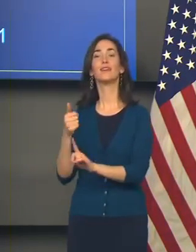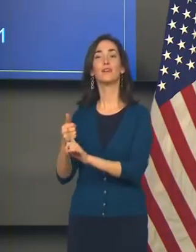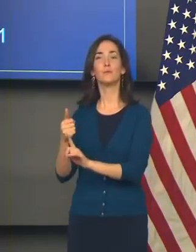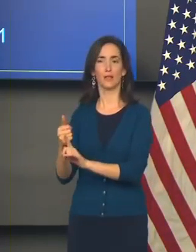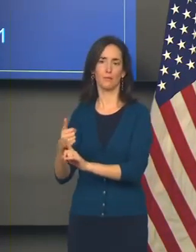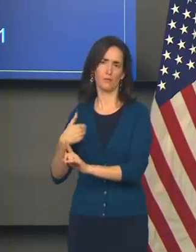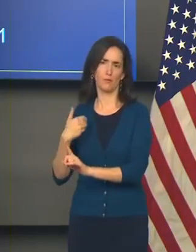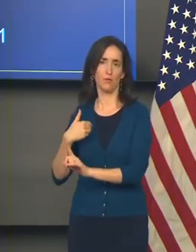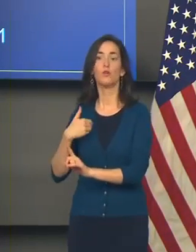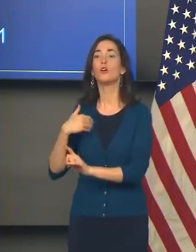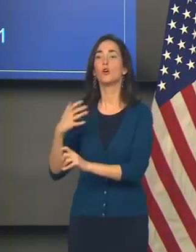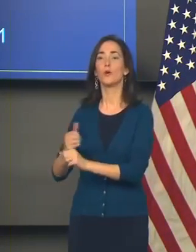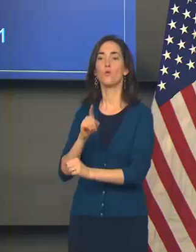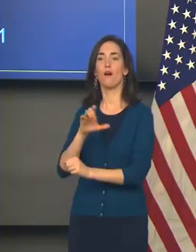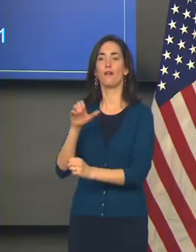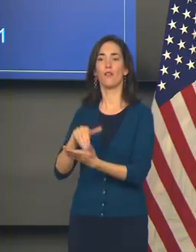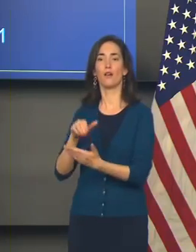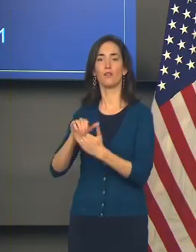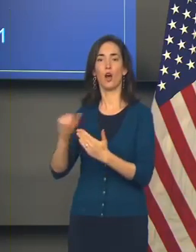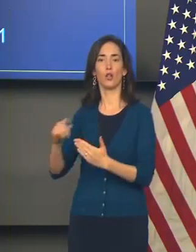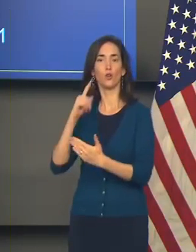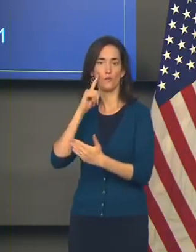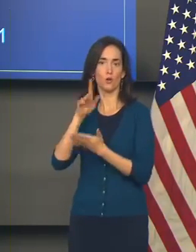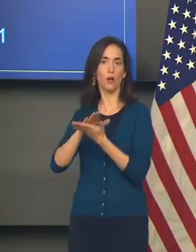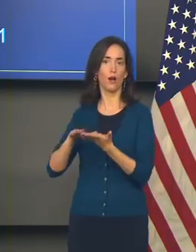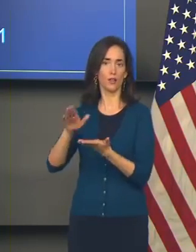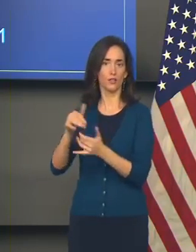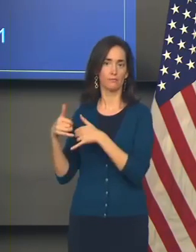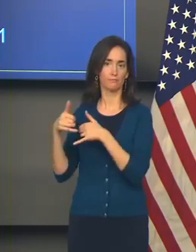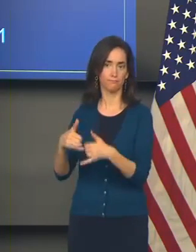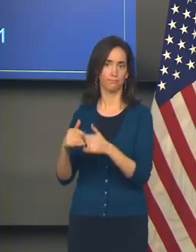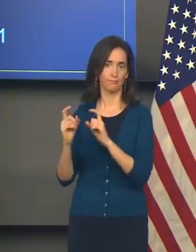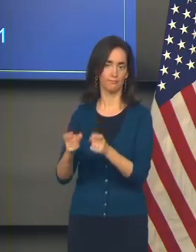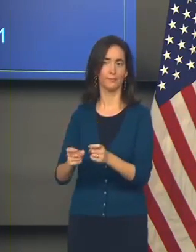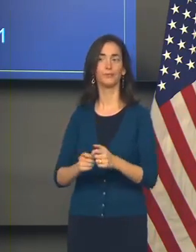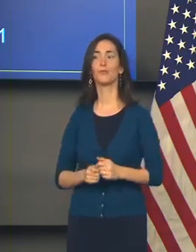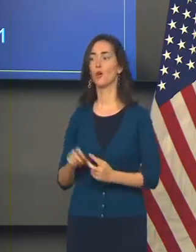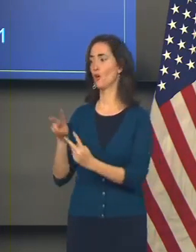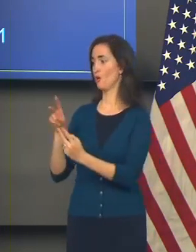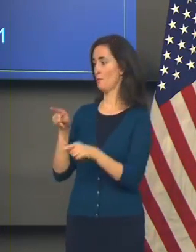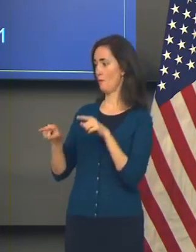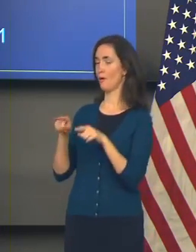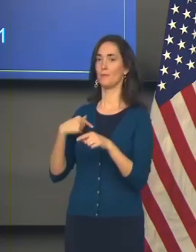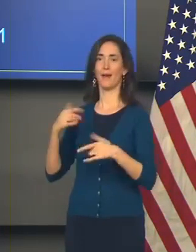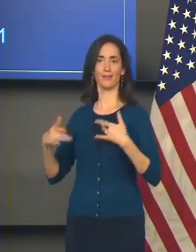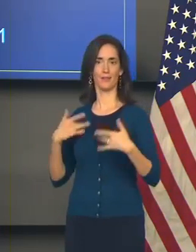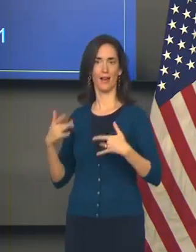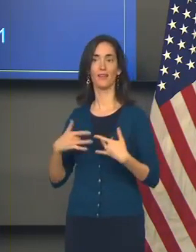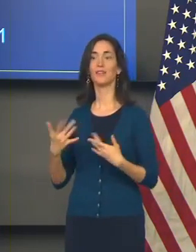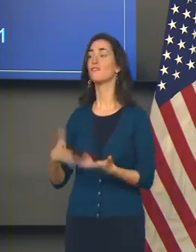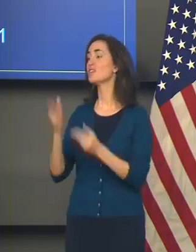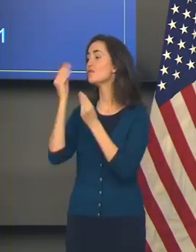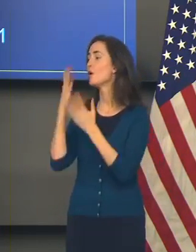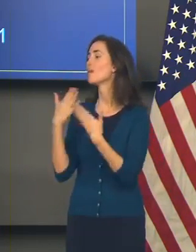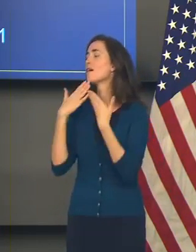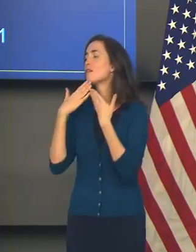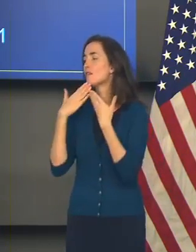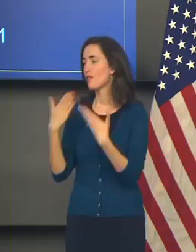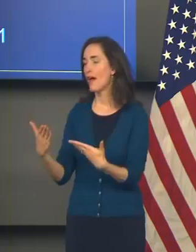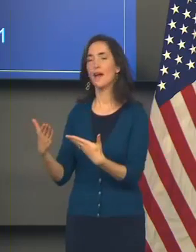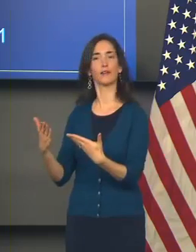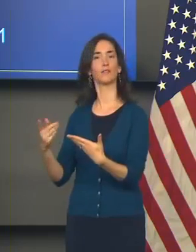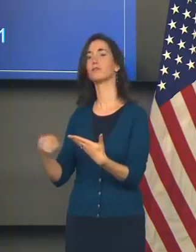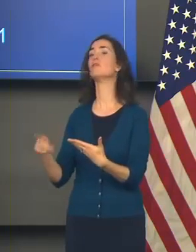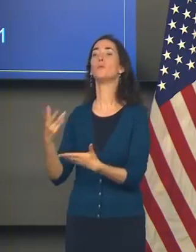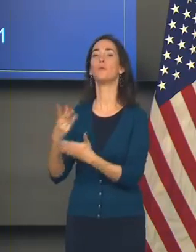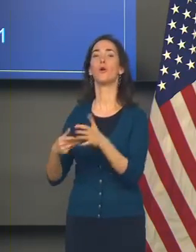scholarship winner. I'm excited for both of them. I thank them for making the